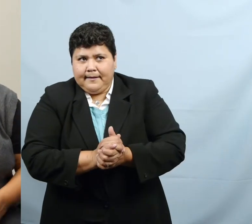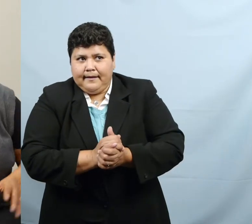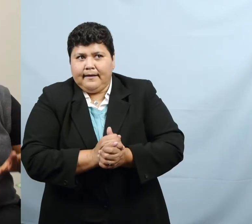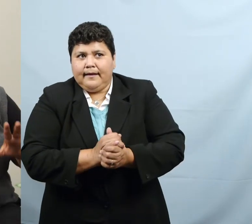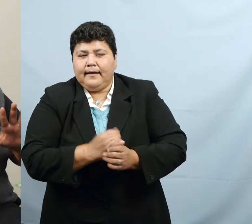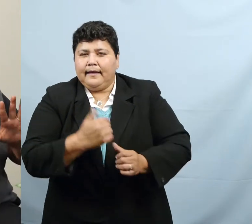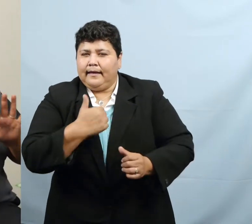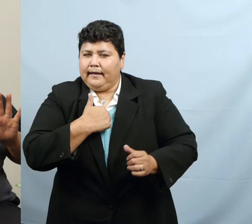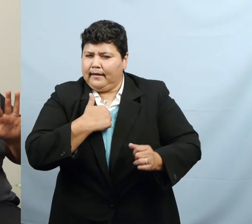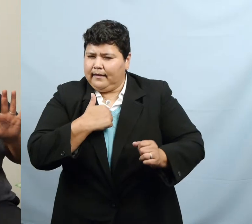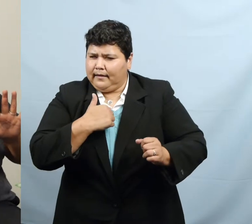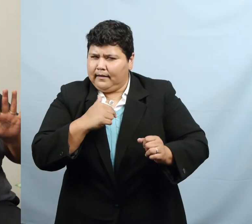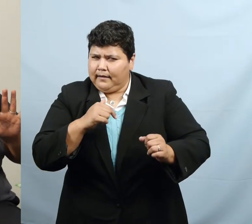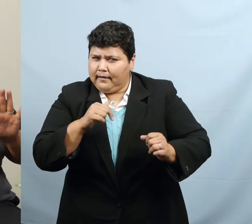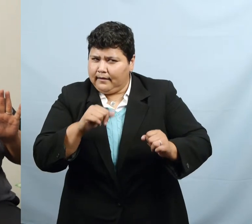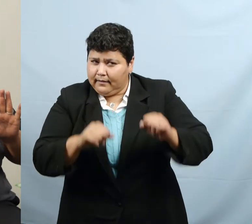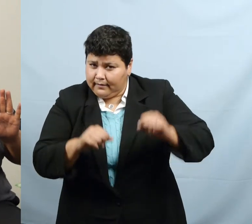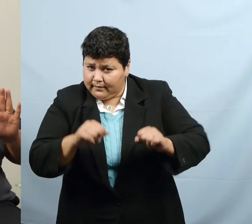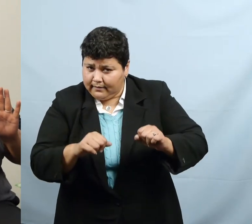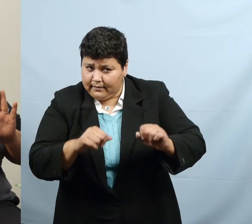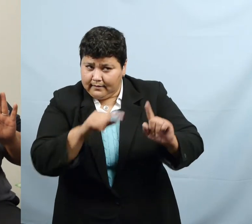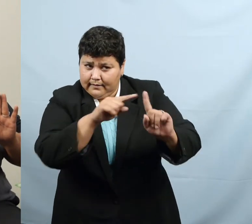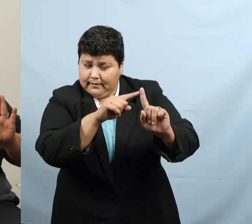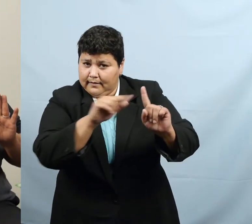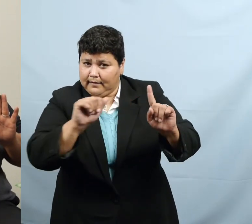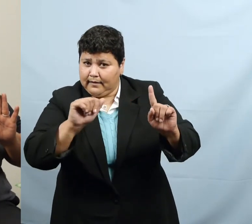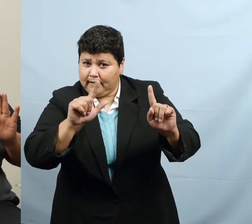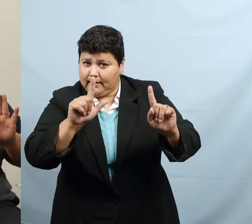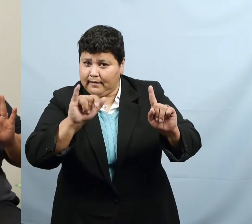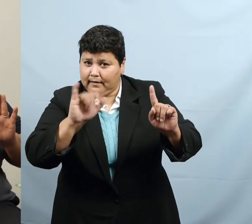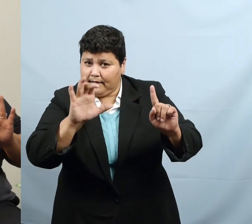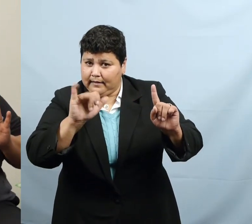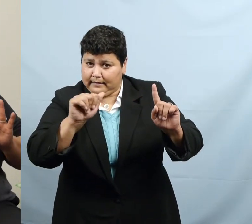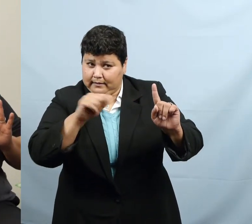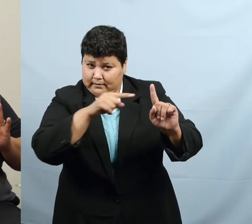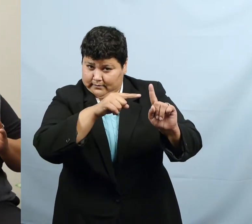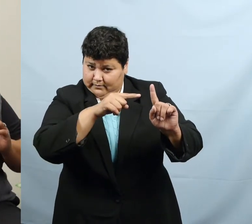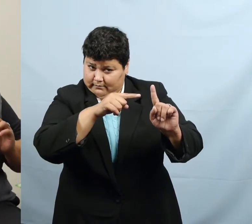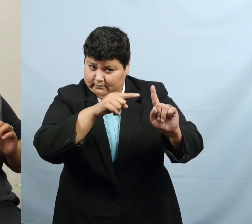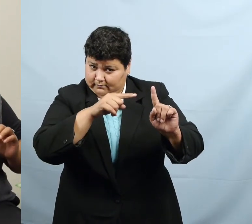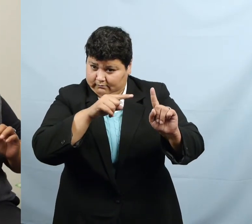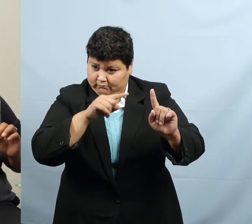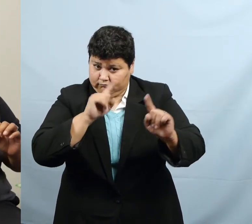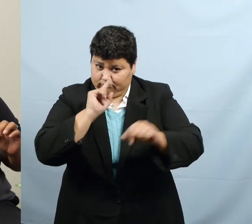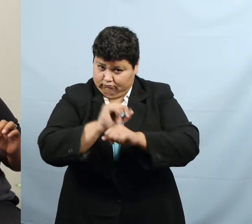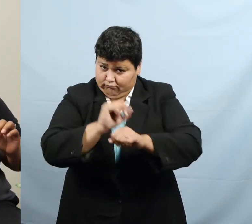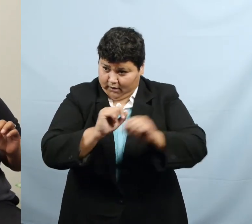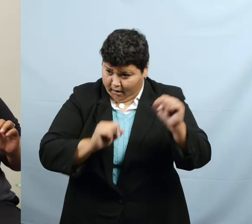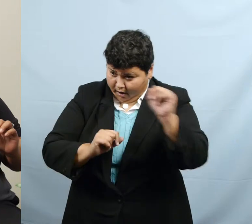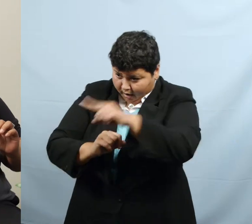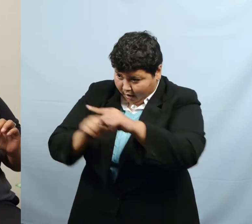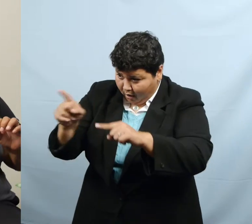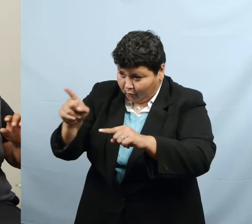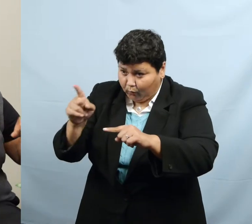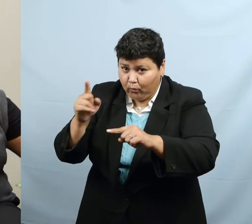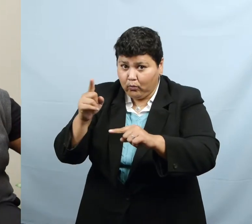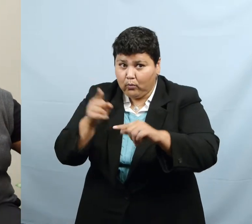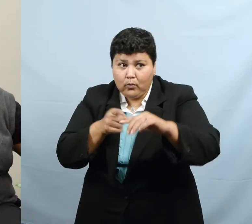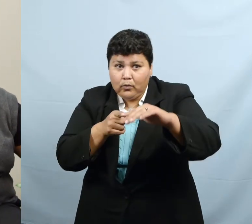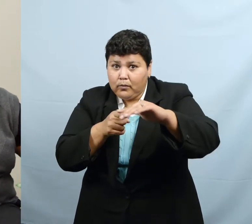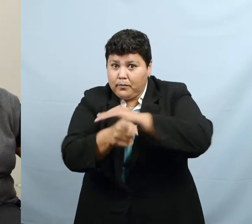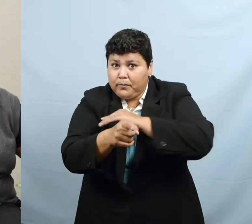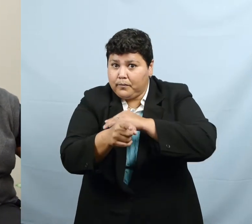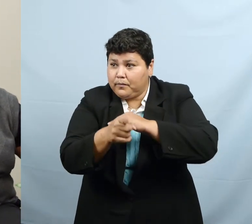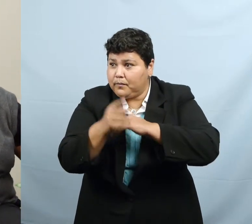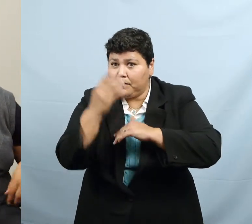I wasn't sure whether that's what Alicia Alicia was alluding to, quite honestly, I was like, is she alluding to the fact that